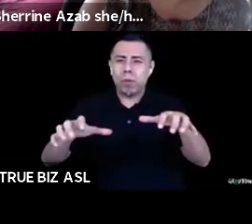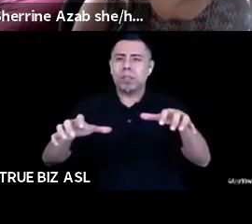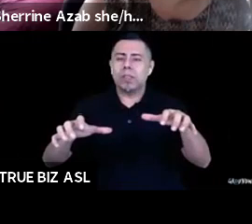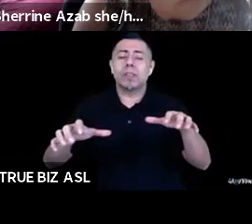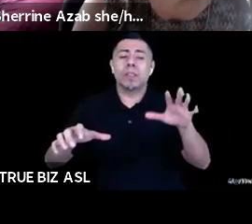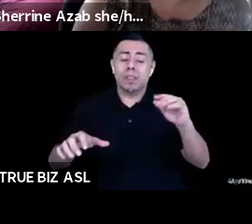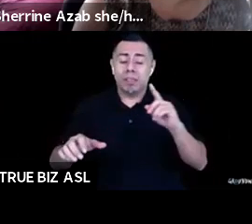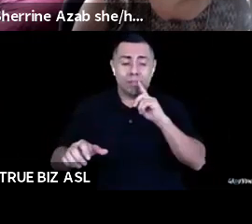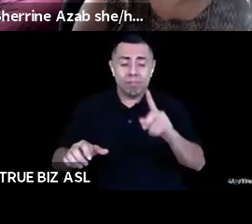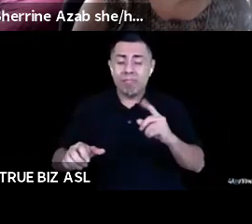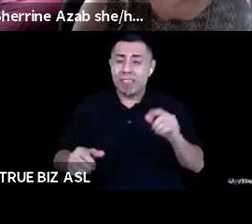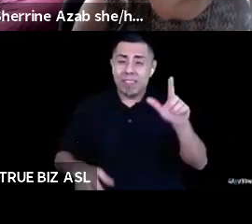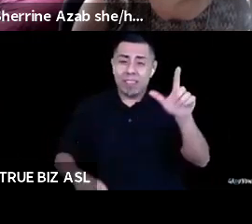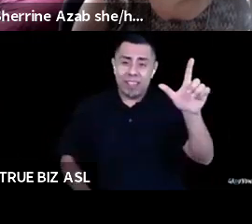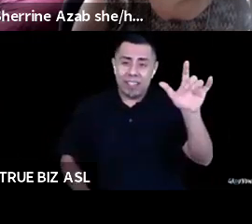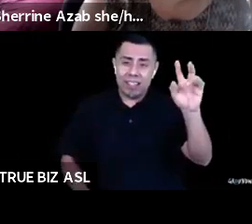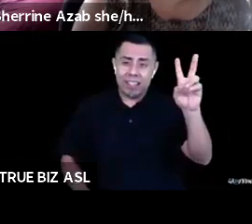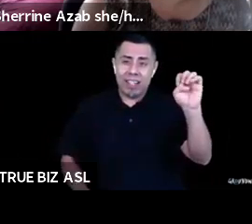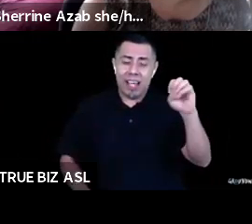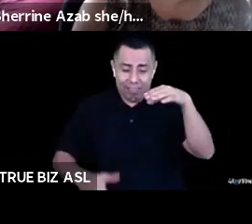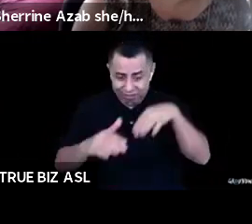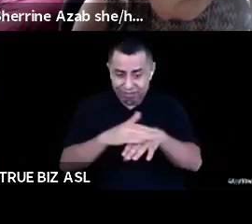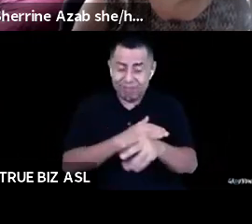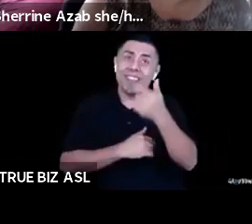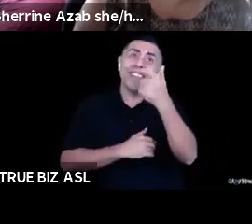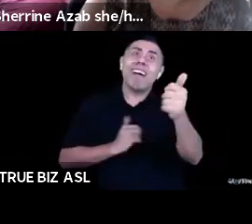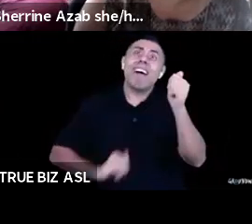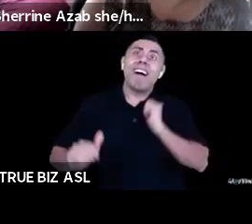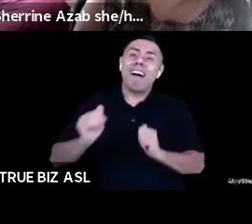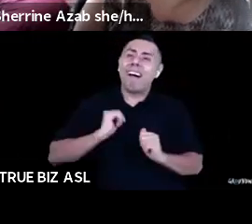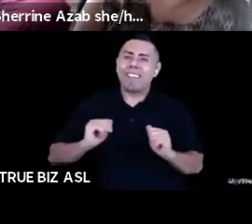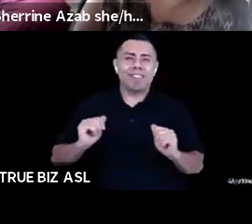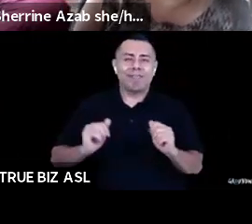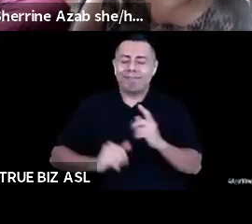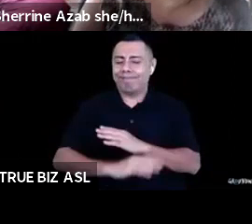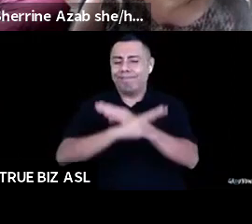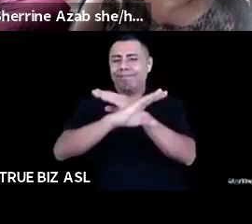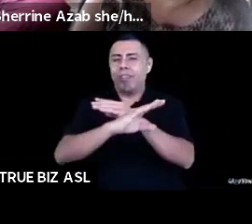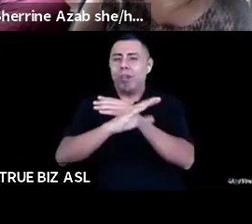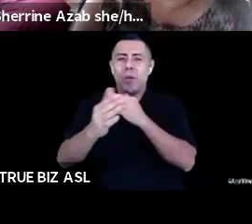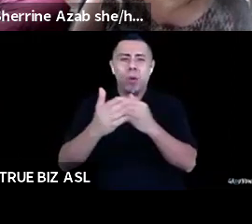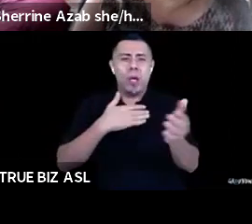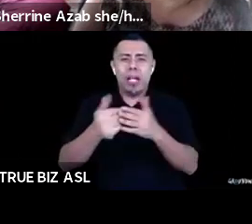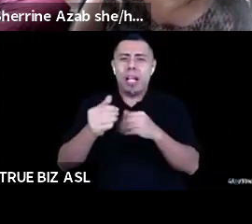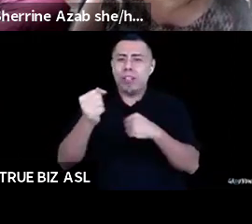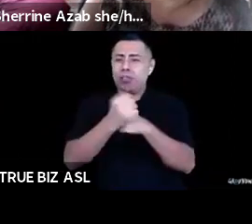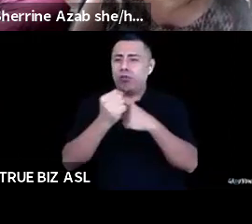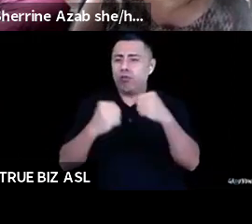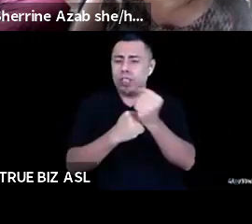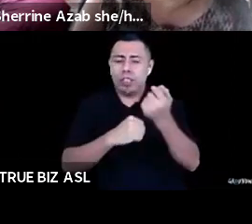all of that, all of the structures that have been set in place for good or for bad are not operating and money is not coming in the door in the same way. I